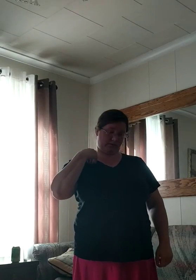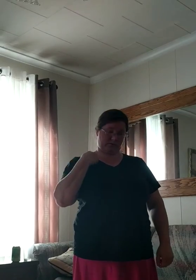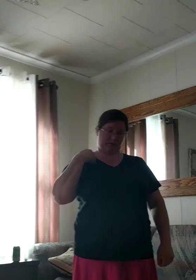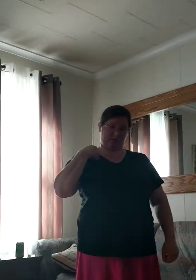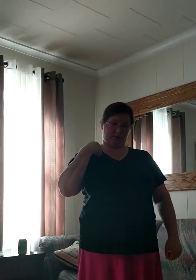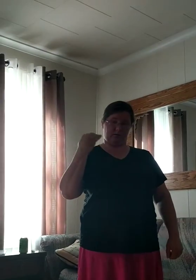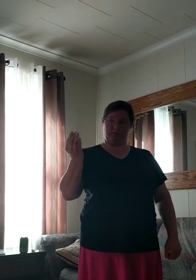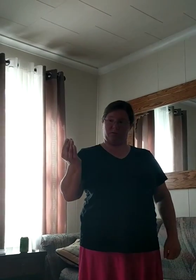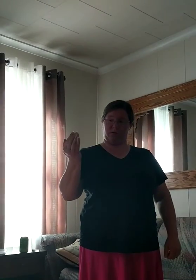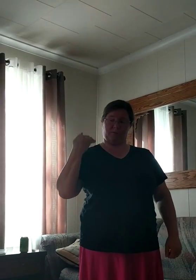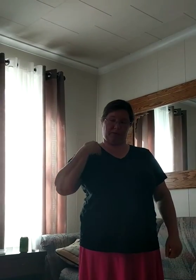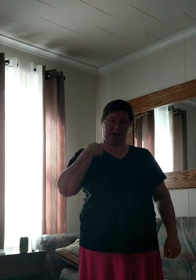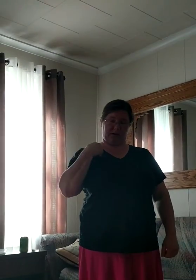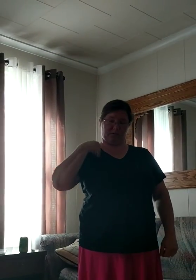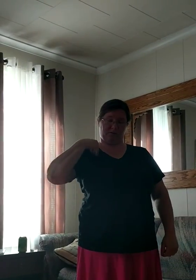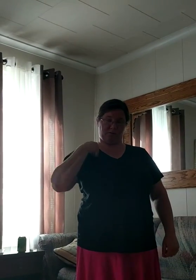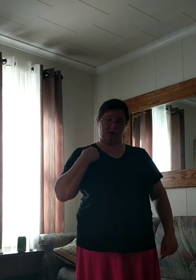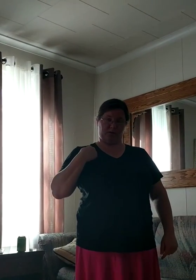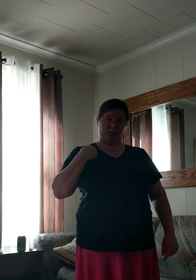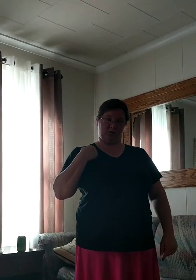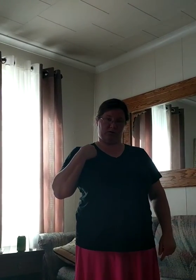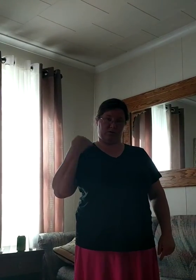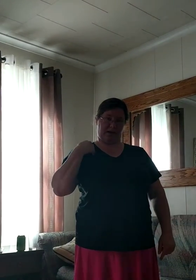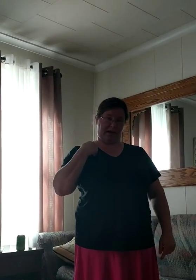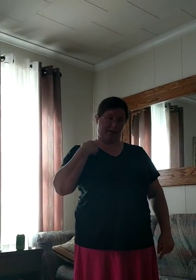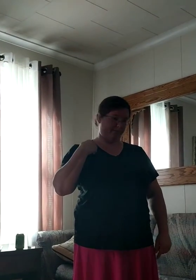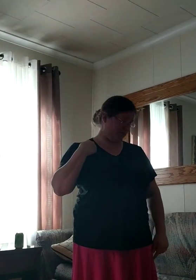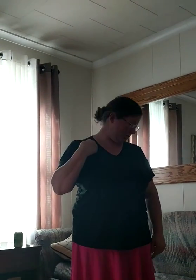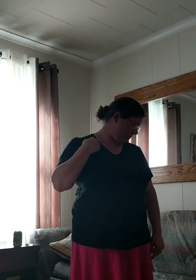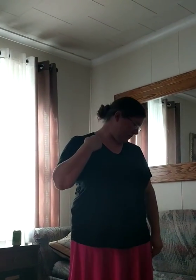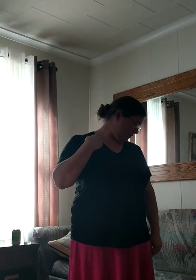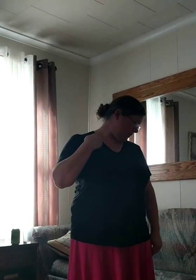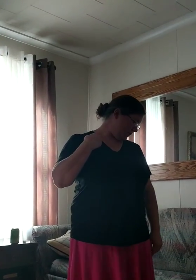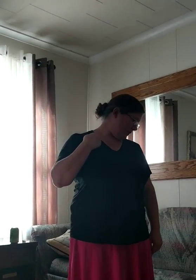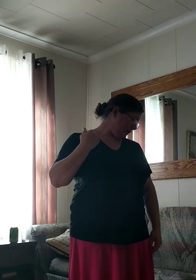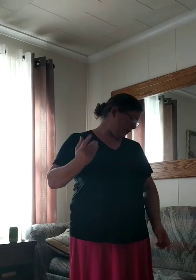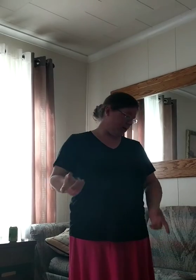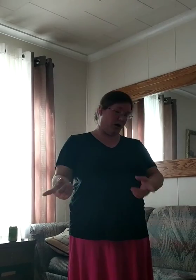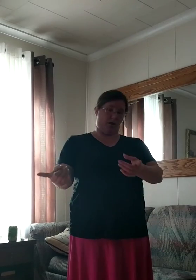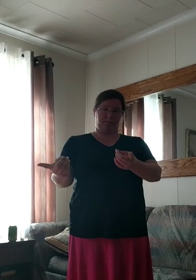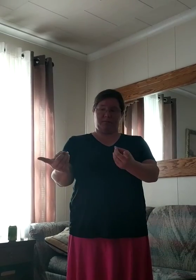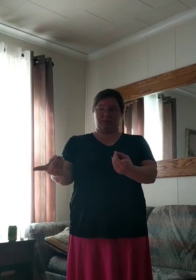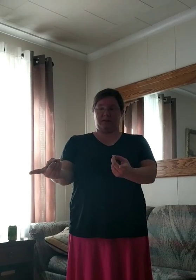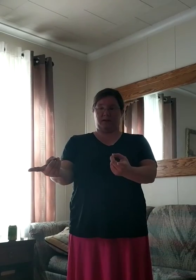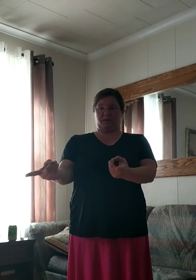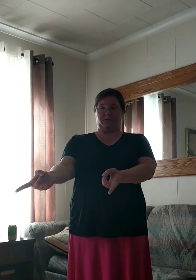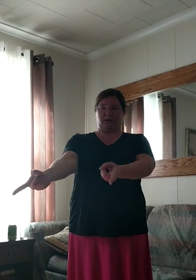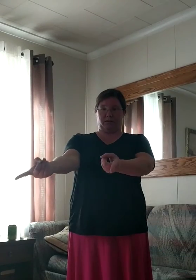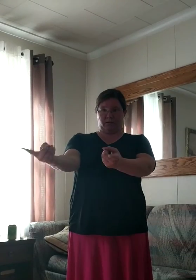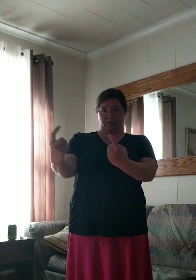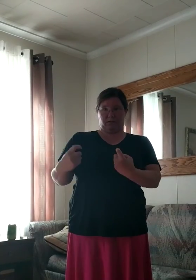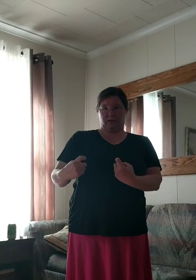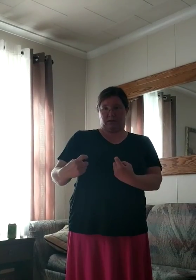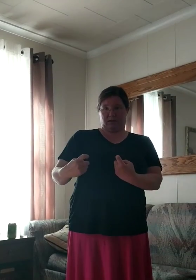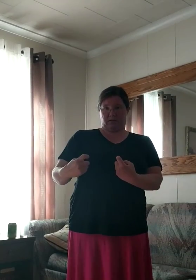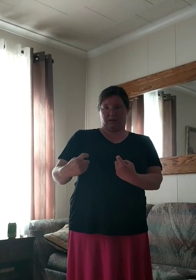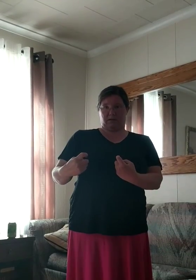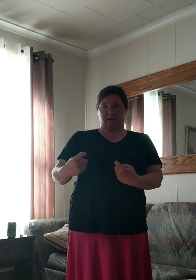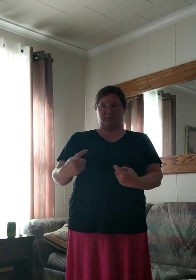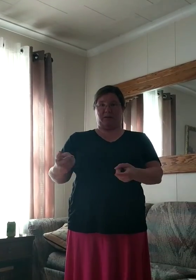Half, so when you cup your hand and just put it on one shoulder, have. Come, take your two fingers, and bend